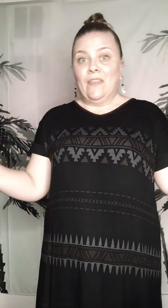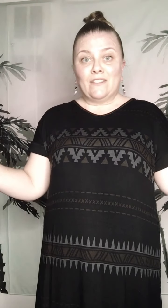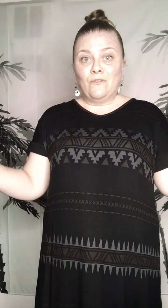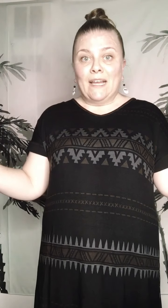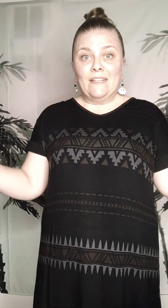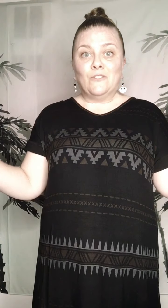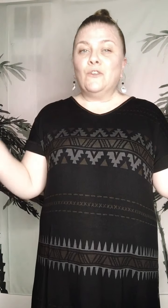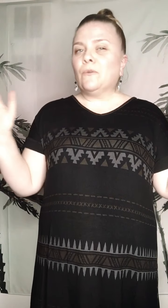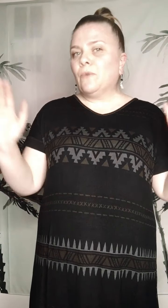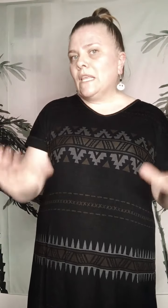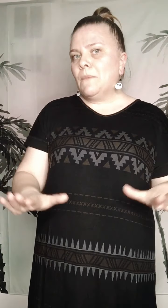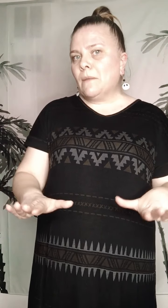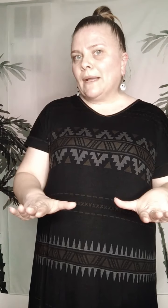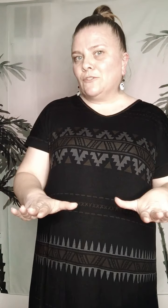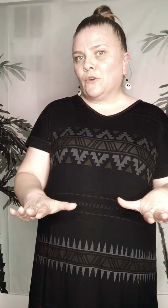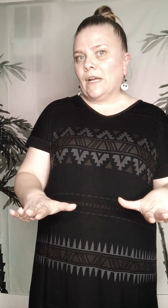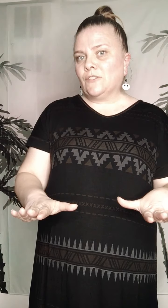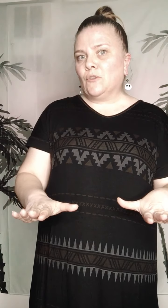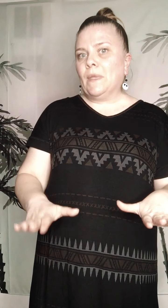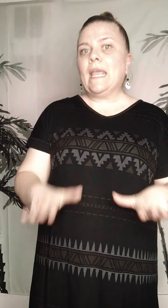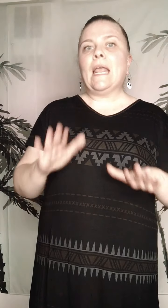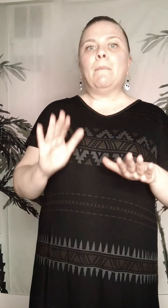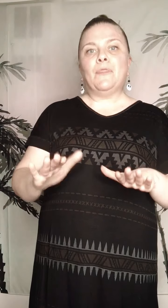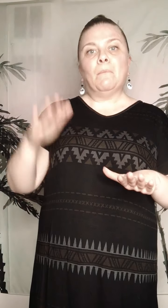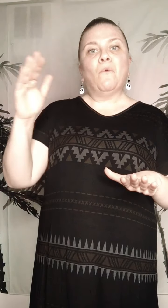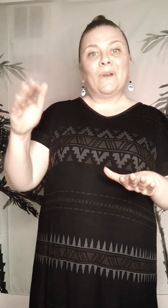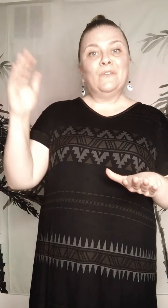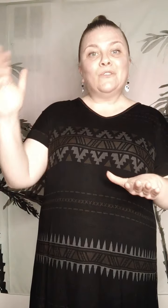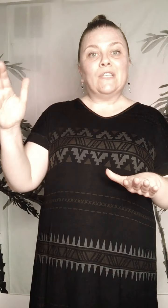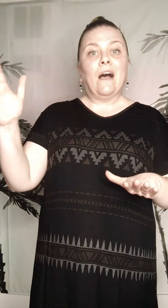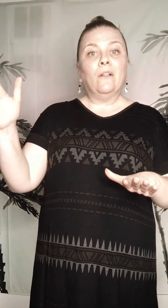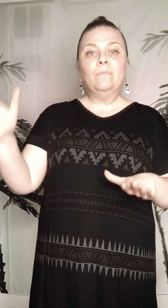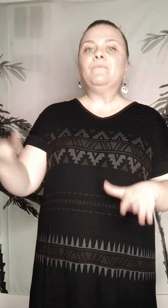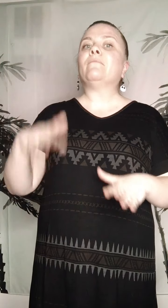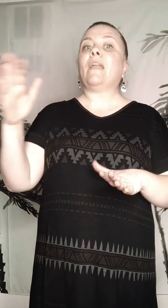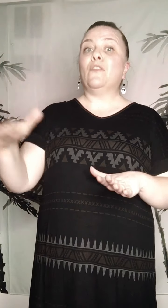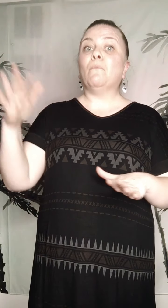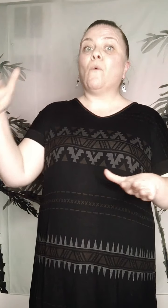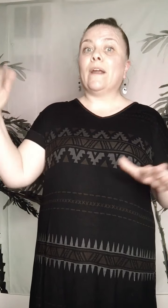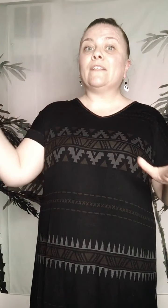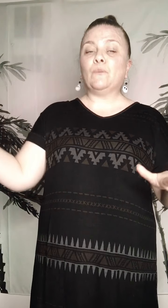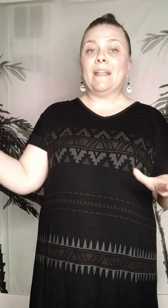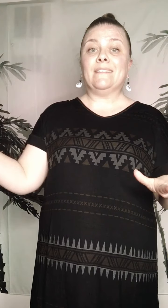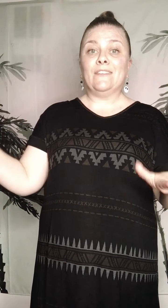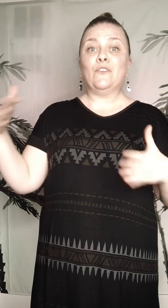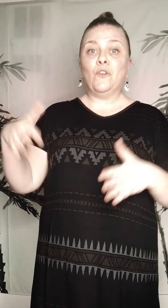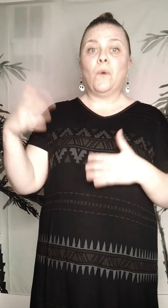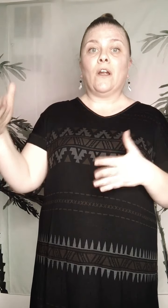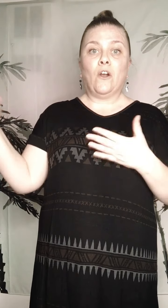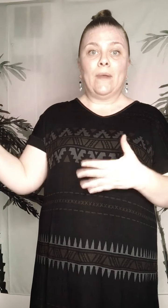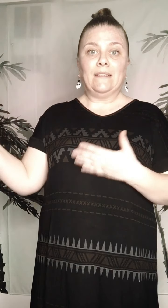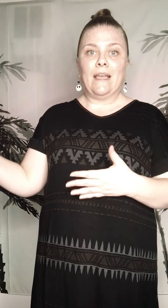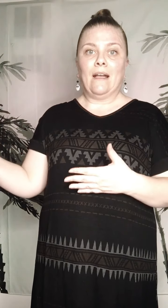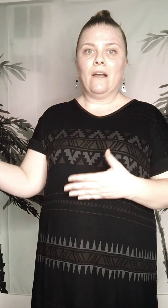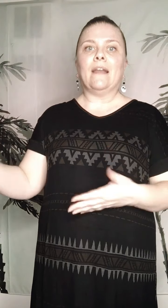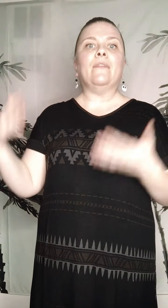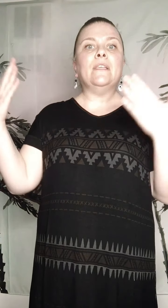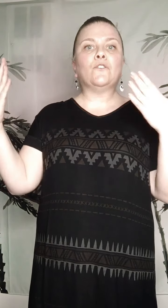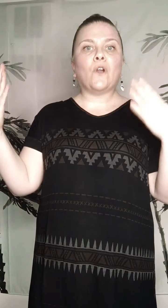that's fine. So you can really minimize your costs at the beginning, but the more you sell, the more expenses you are going to add on. And these are